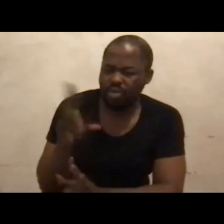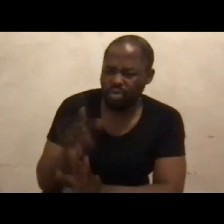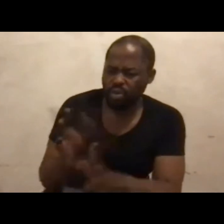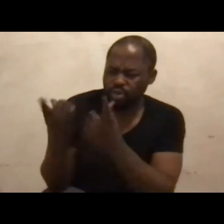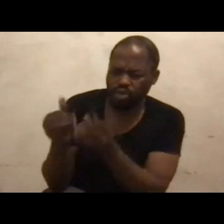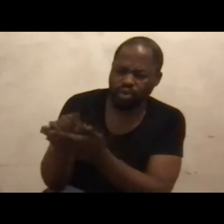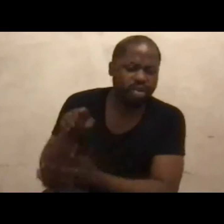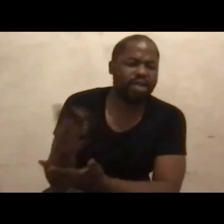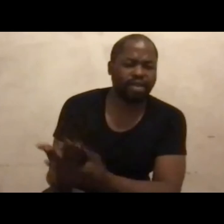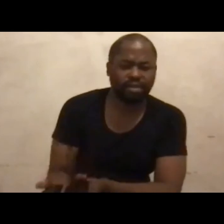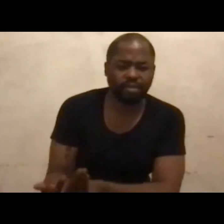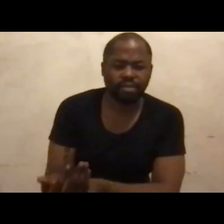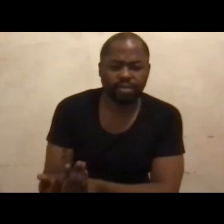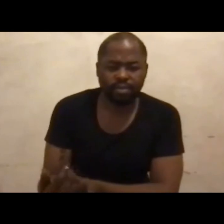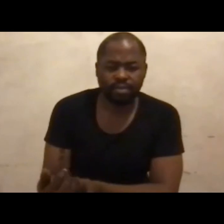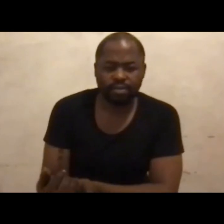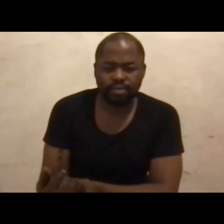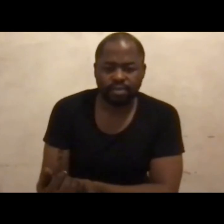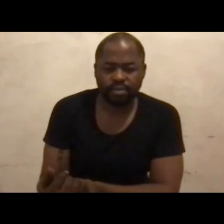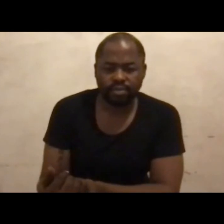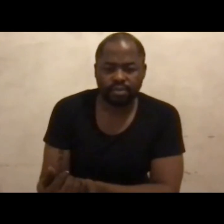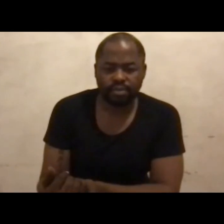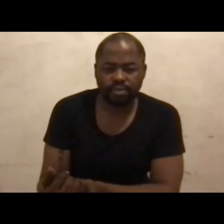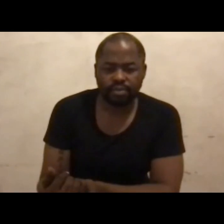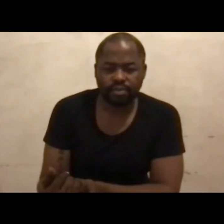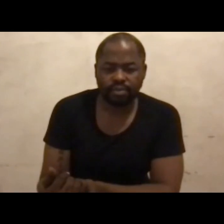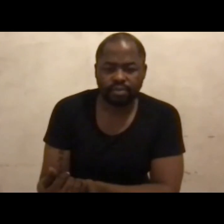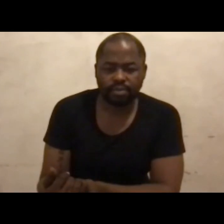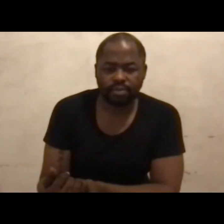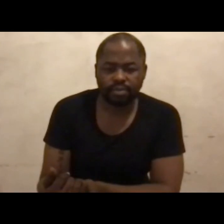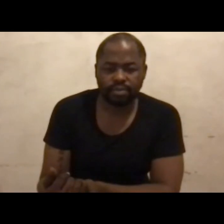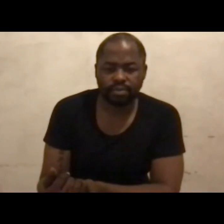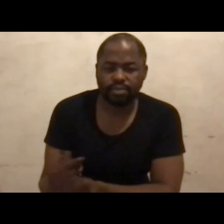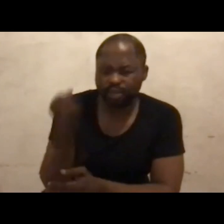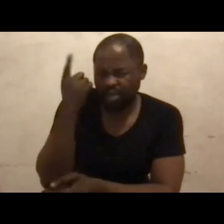when I'm a bowl of ability. You know what I'm trying to say?